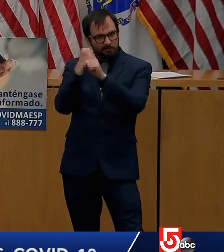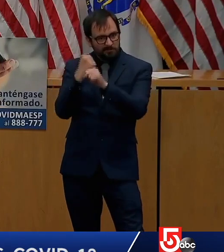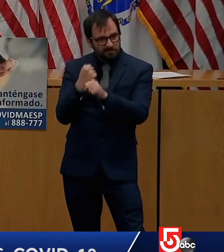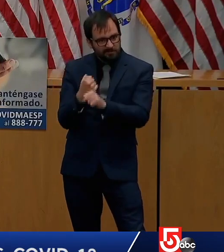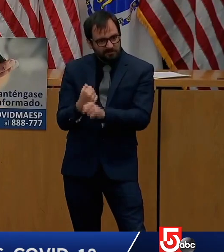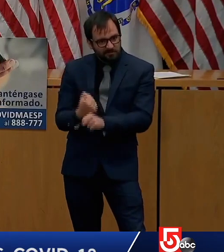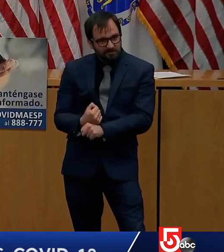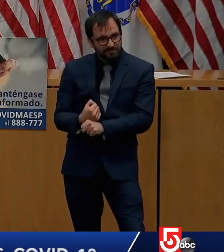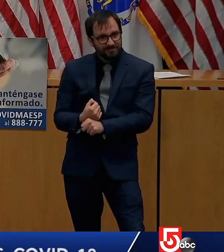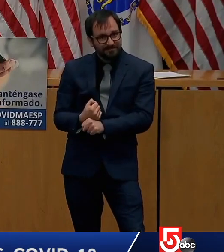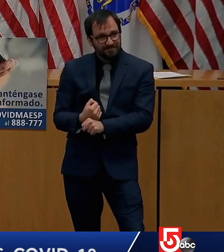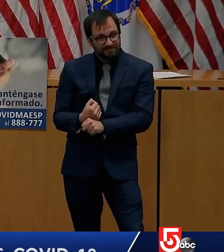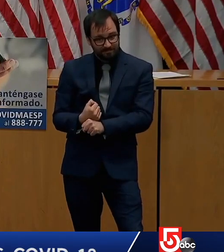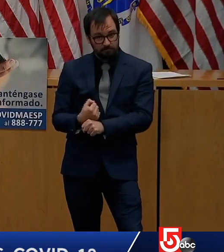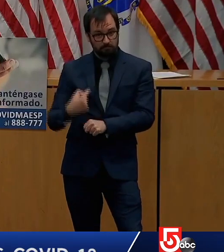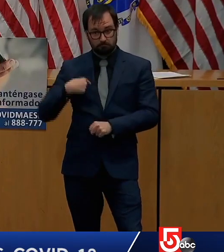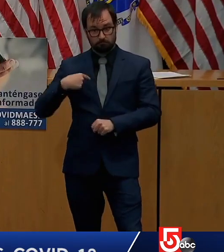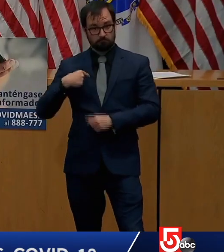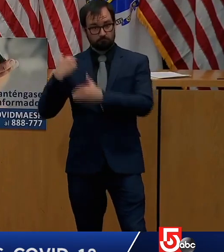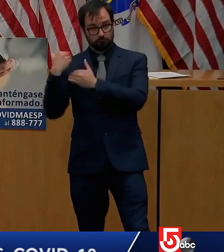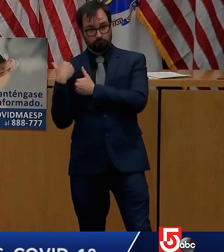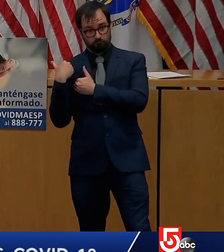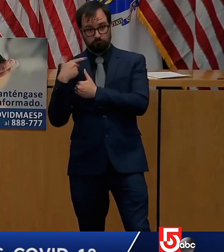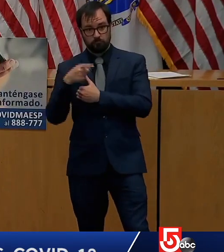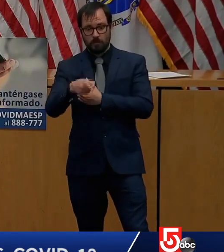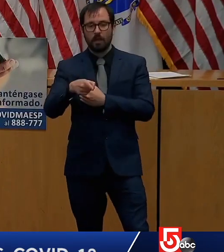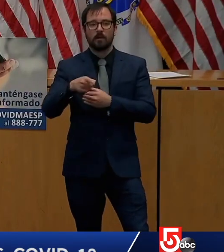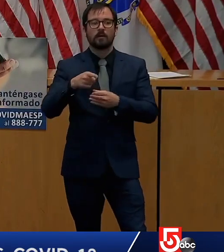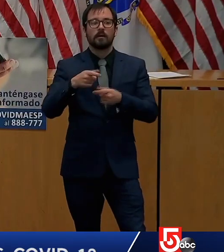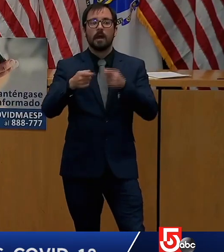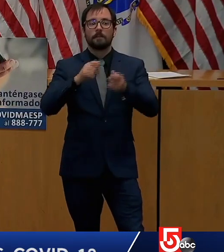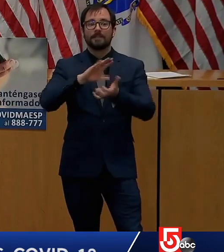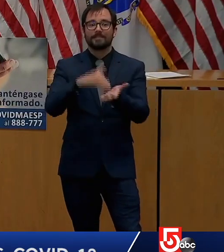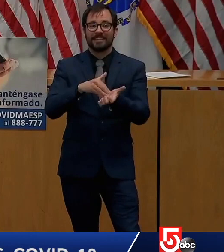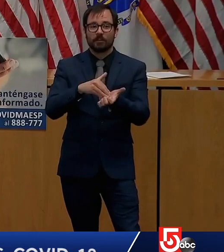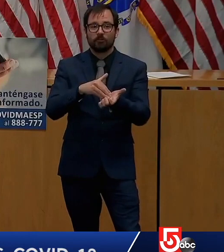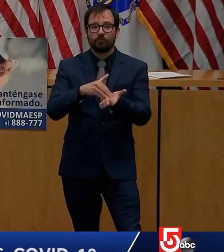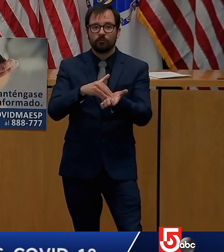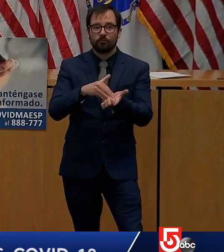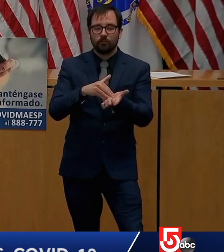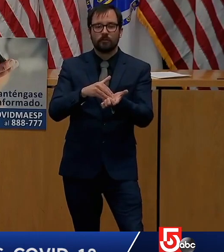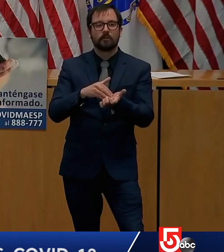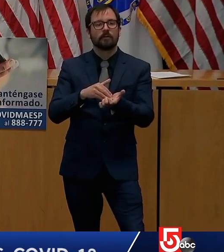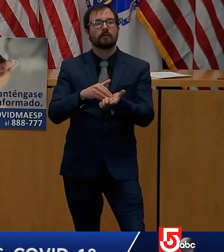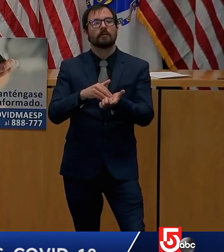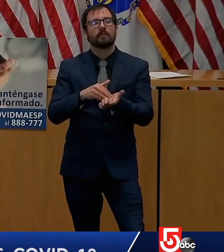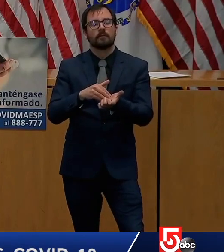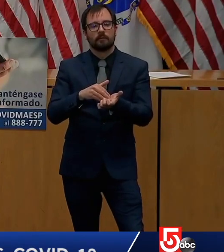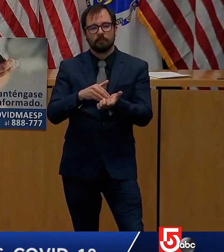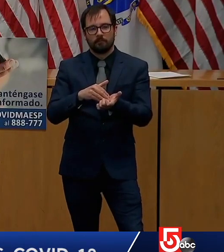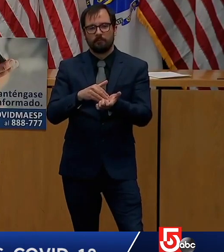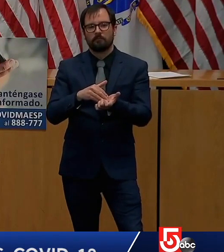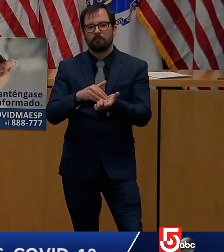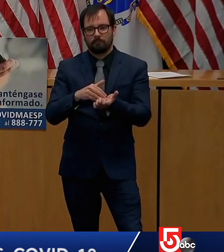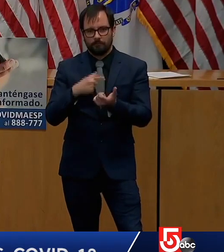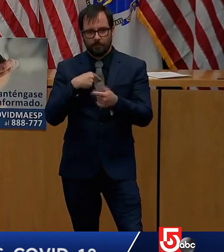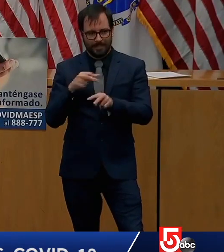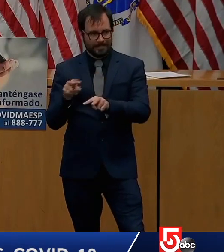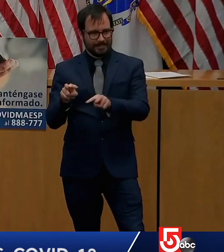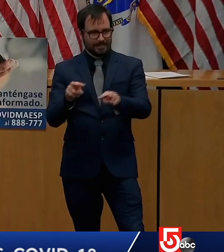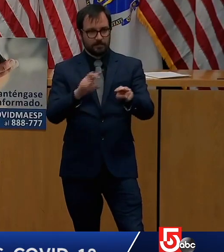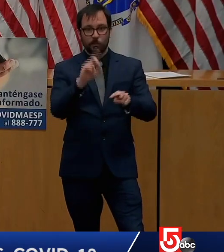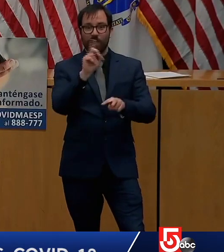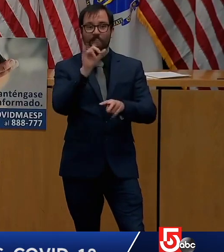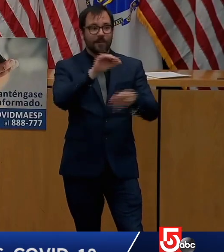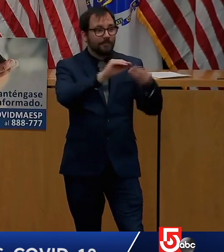these data elements pull from. So one is we wanted to get it out, and we're obviously still cleaning up like Chelsea Soldier Home is clearly. Last time I looked, Chelsea was